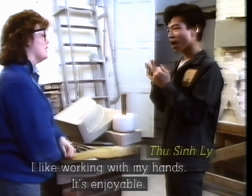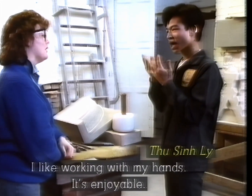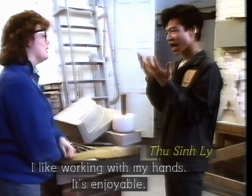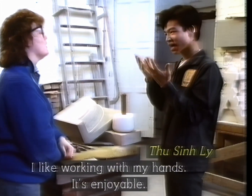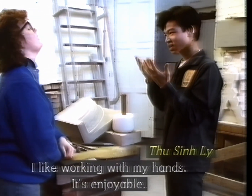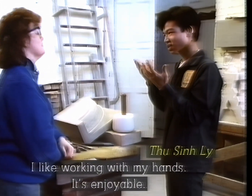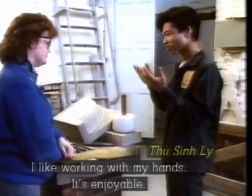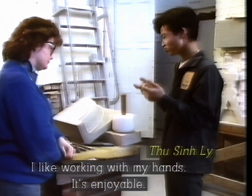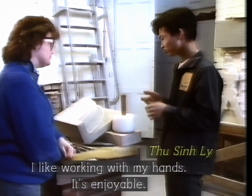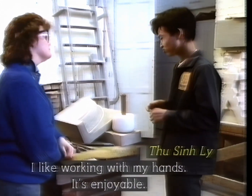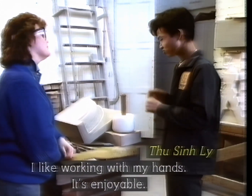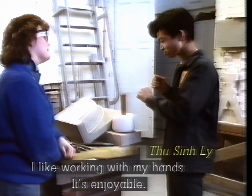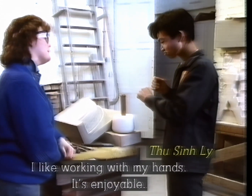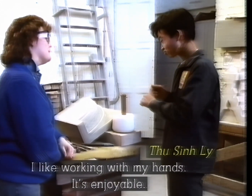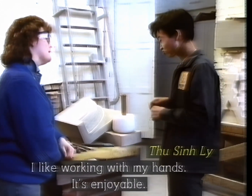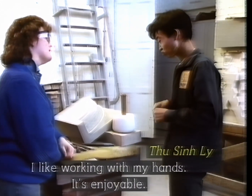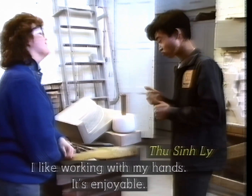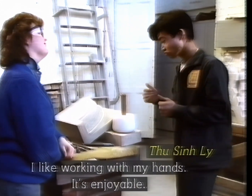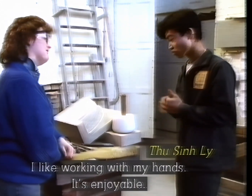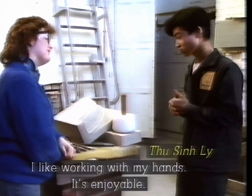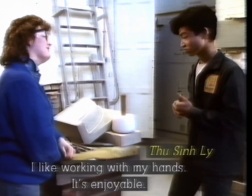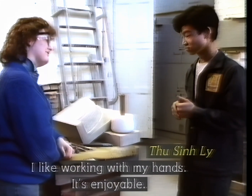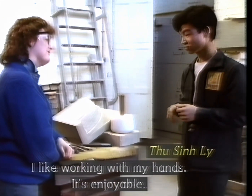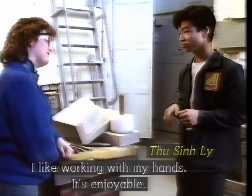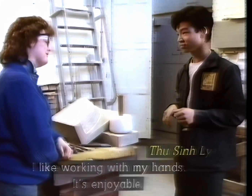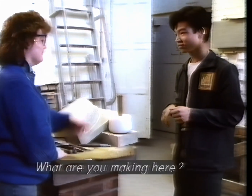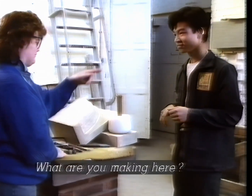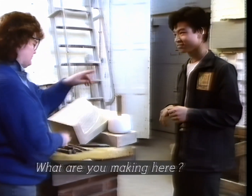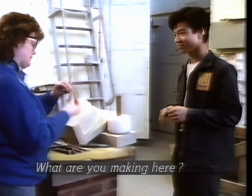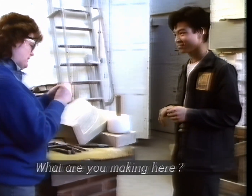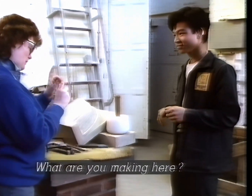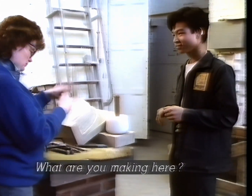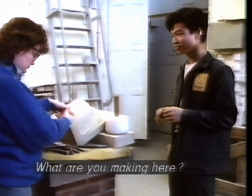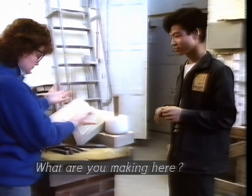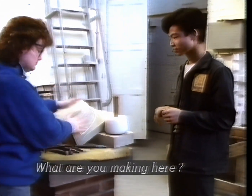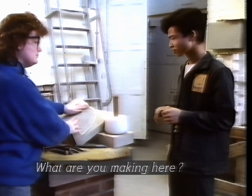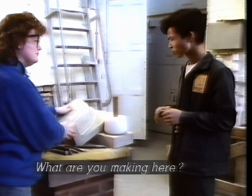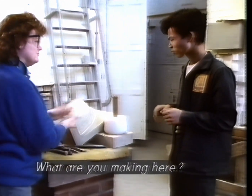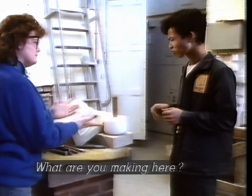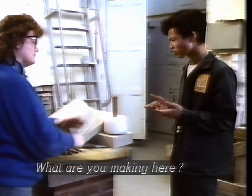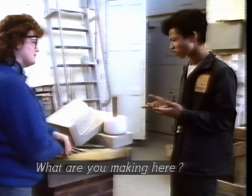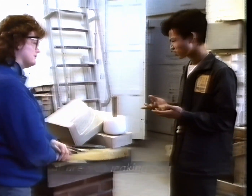Well, really, I like working with my hands and doing this. It's enjoyable. What are you actually making here?